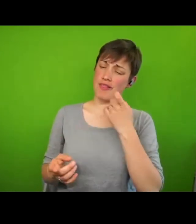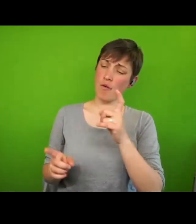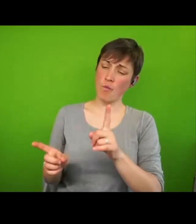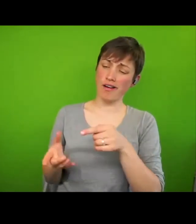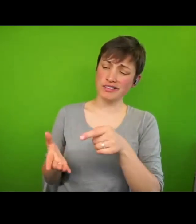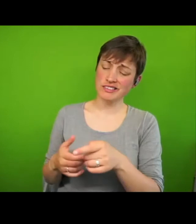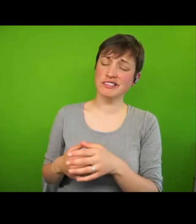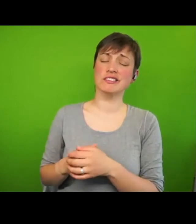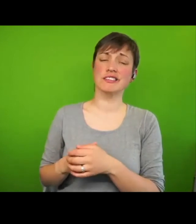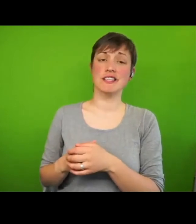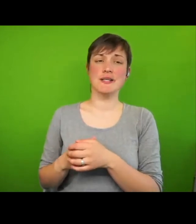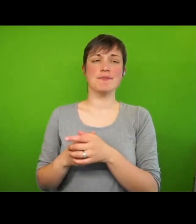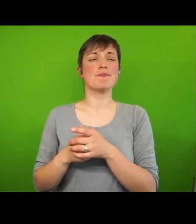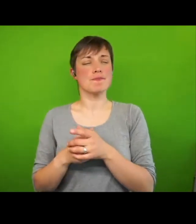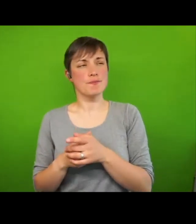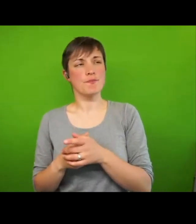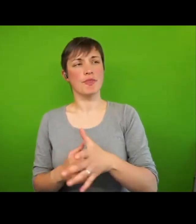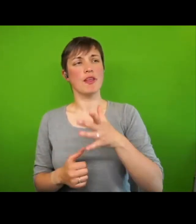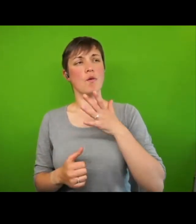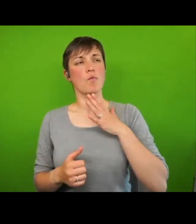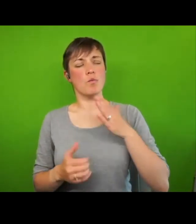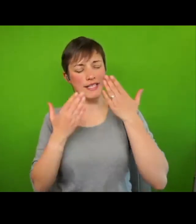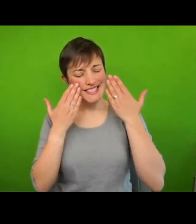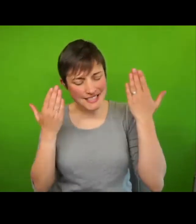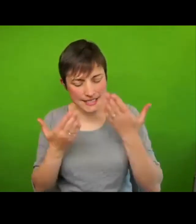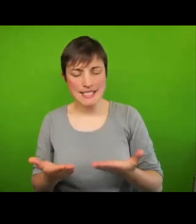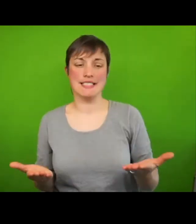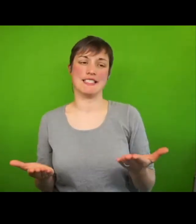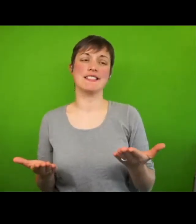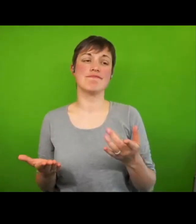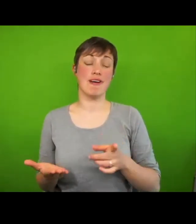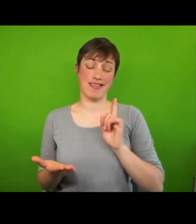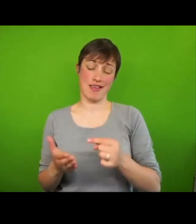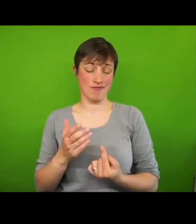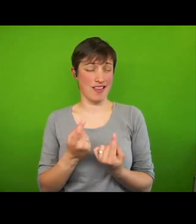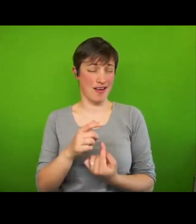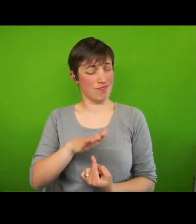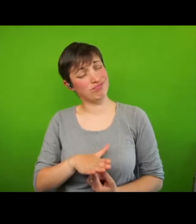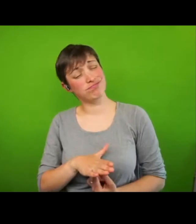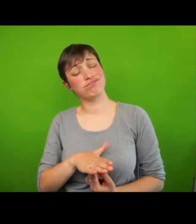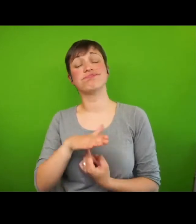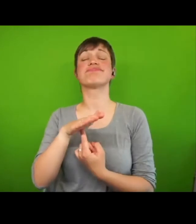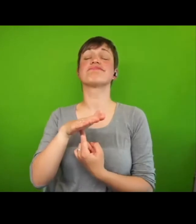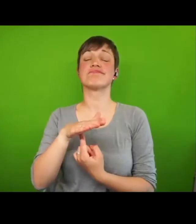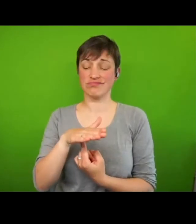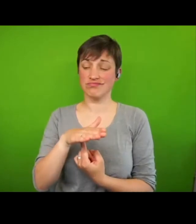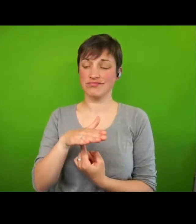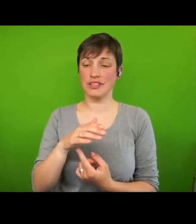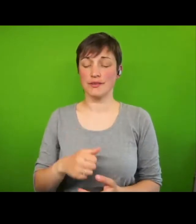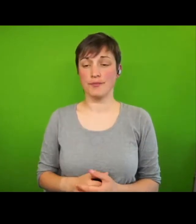to their vision of how to combat poverty. ATD activist Marianne Broxton